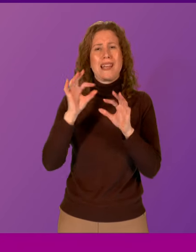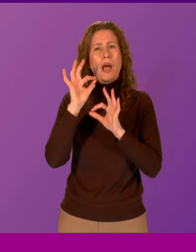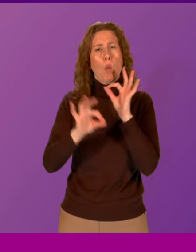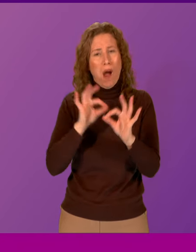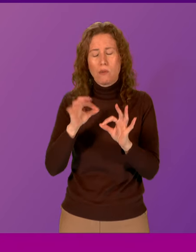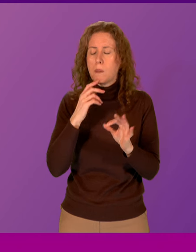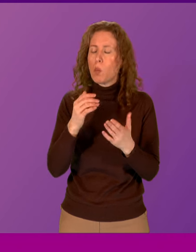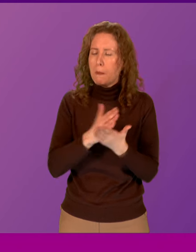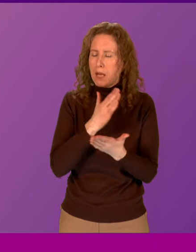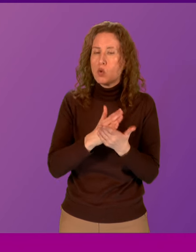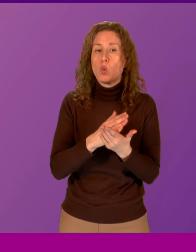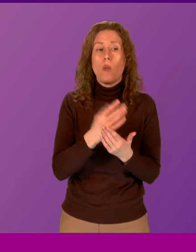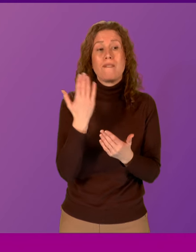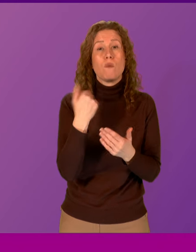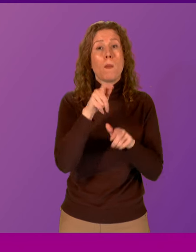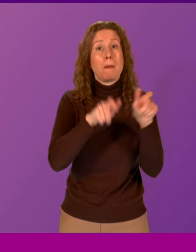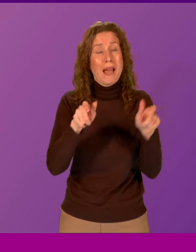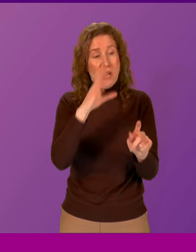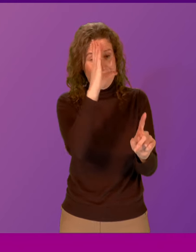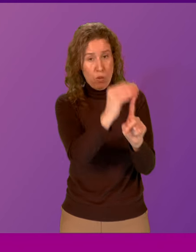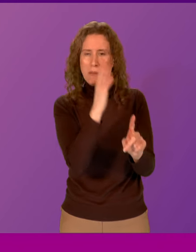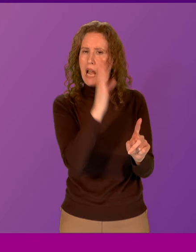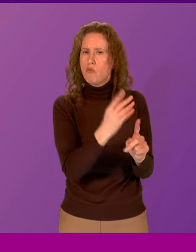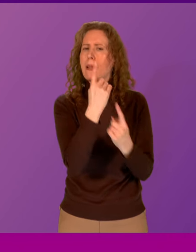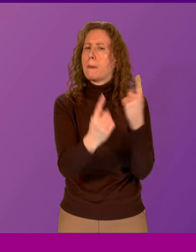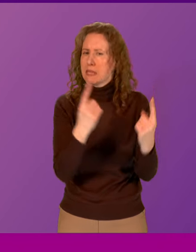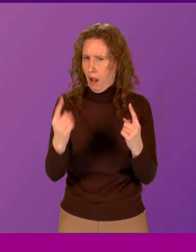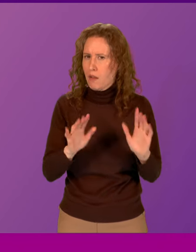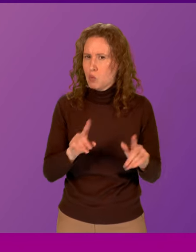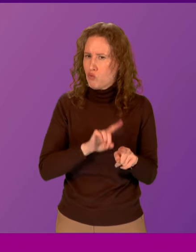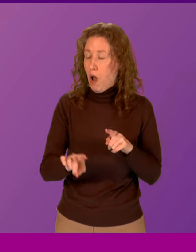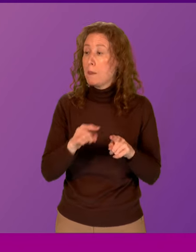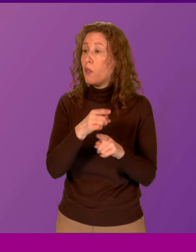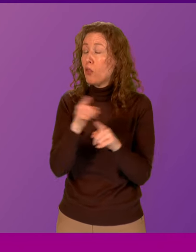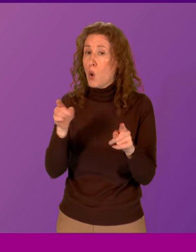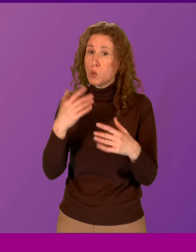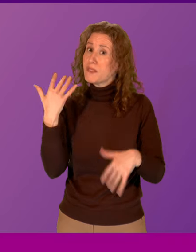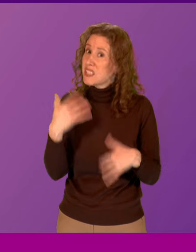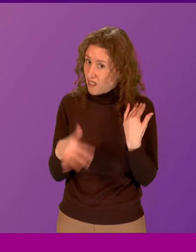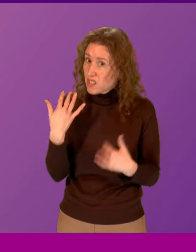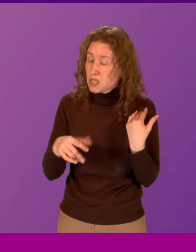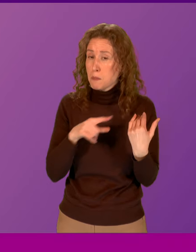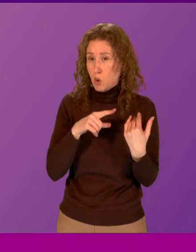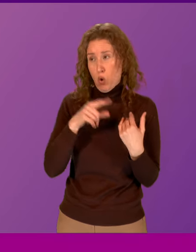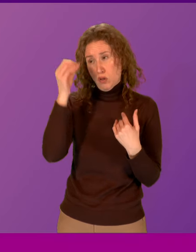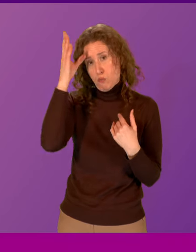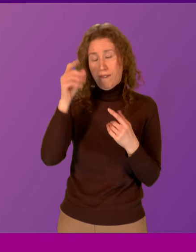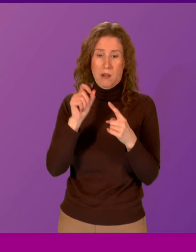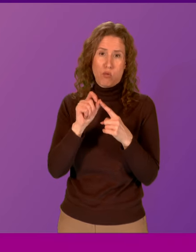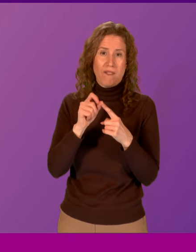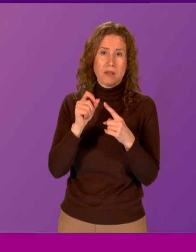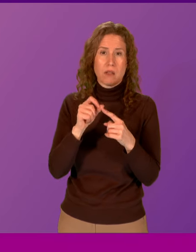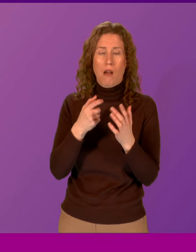former patients are informed directly wherever possible, but I would like to say that those who have suffered greatly at the hands of Professor